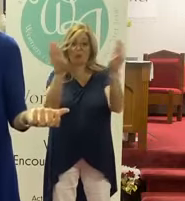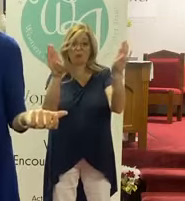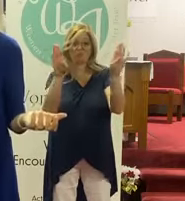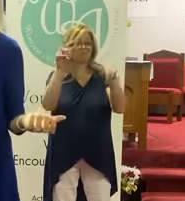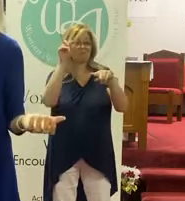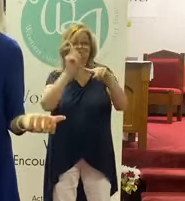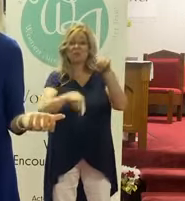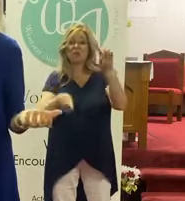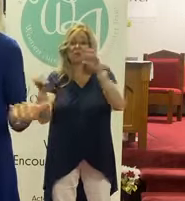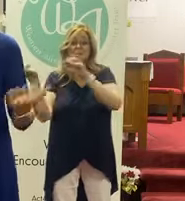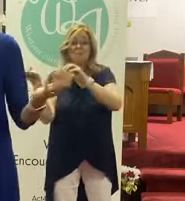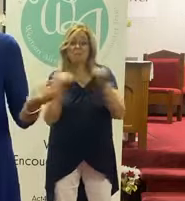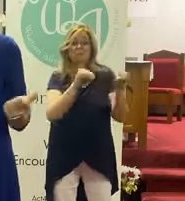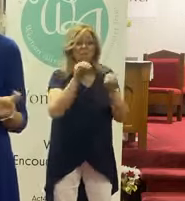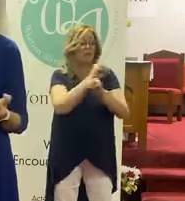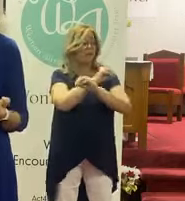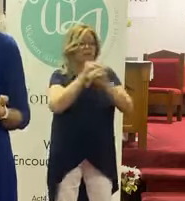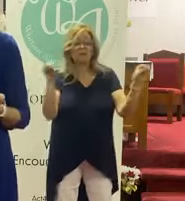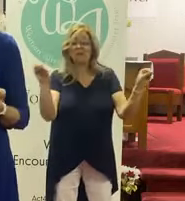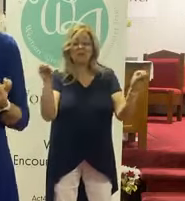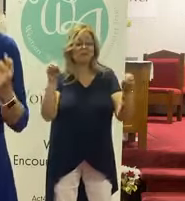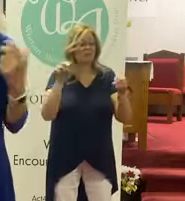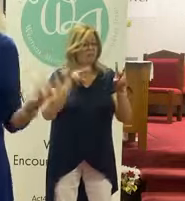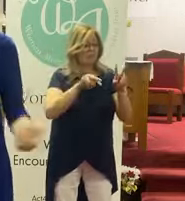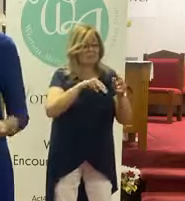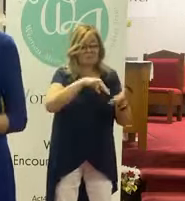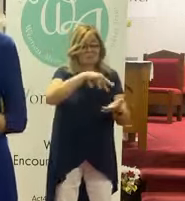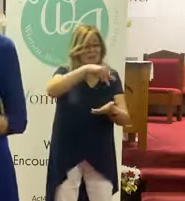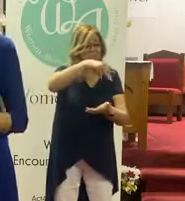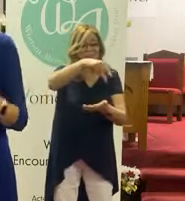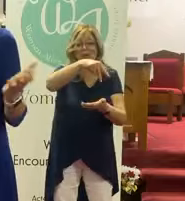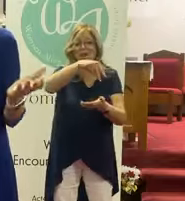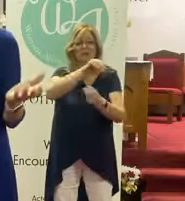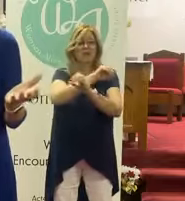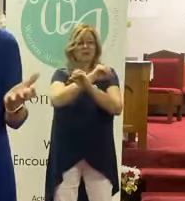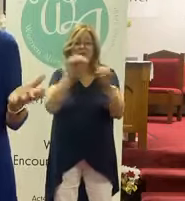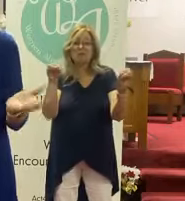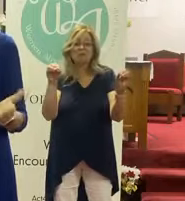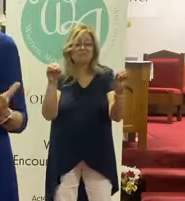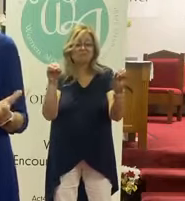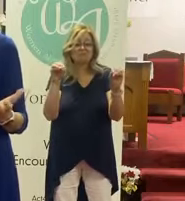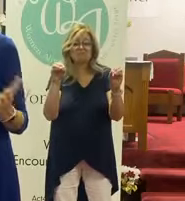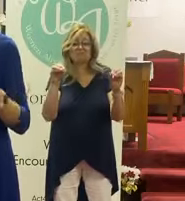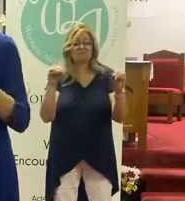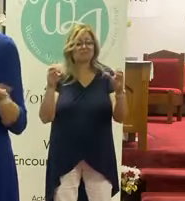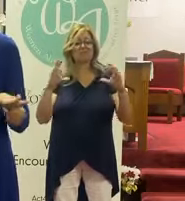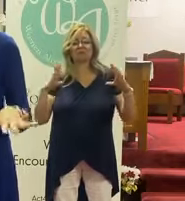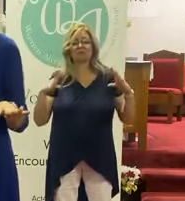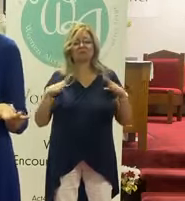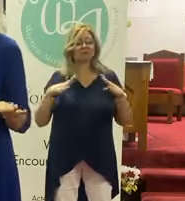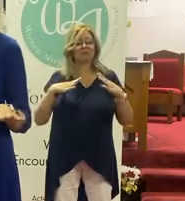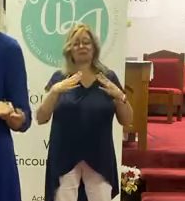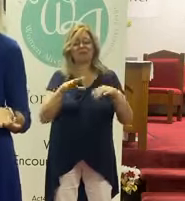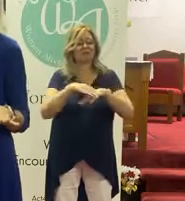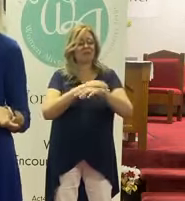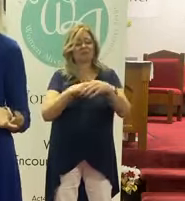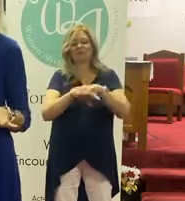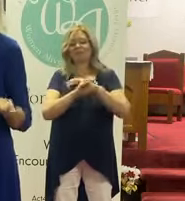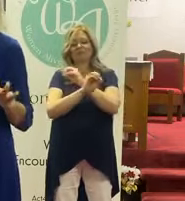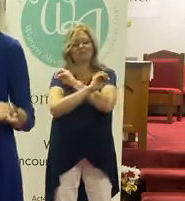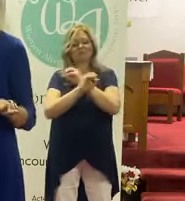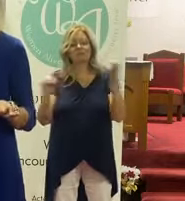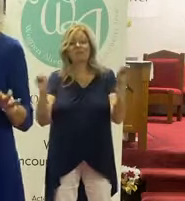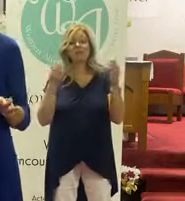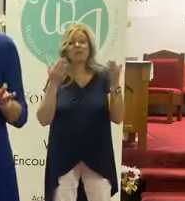basically they couldn't move. There was no getting up and walking around. There was no luxury of any kind in this place.